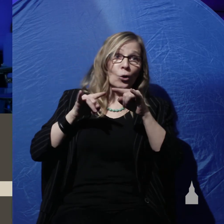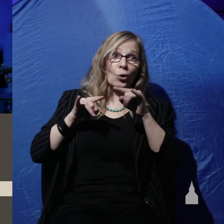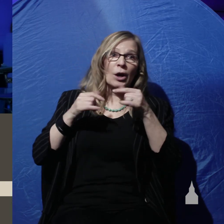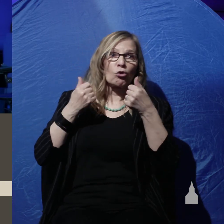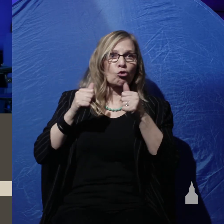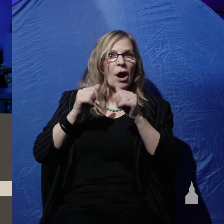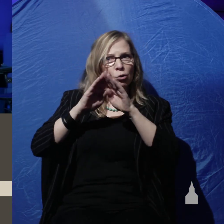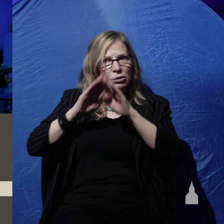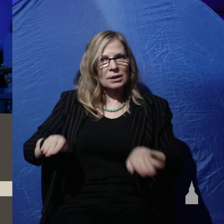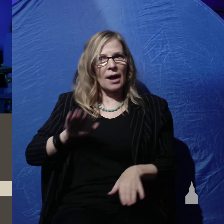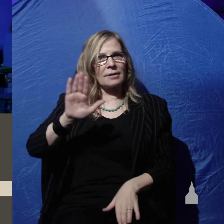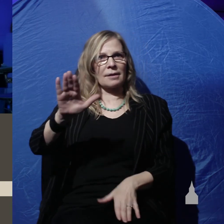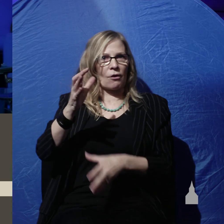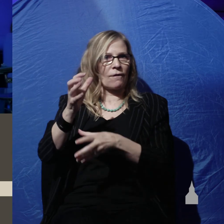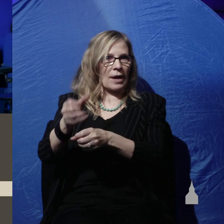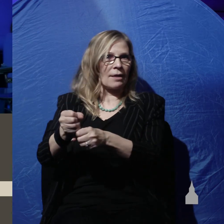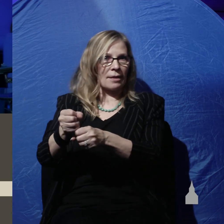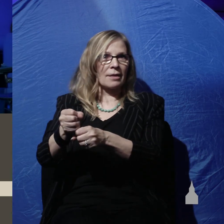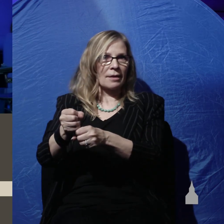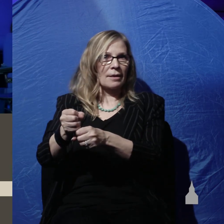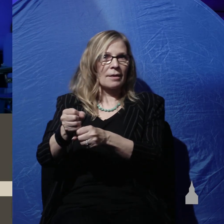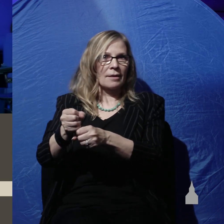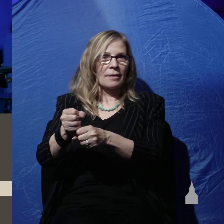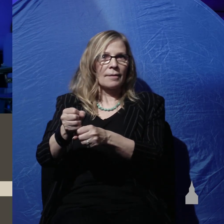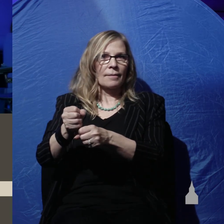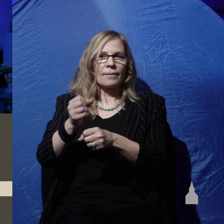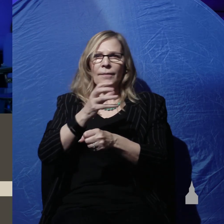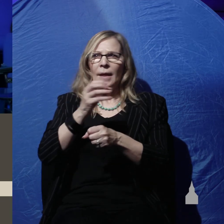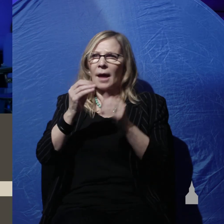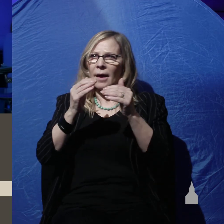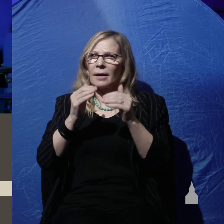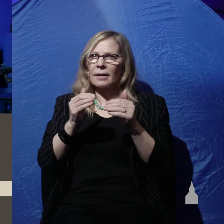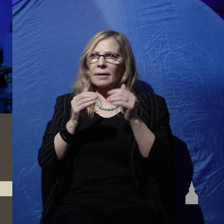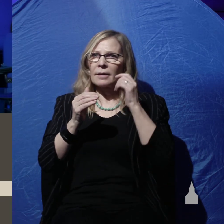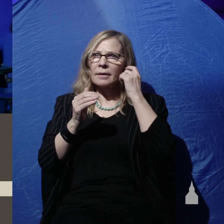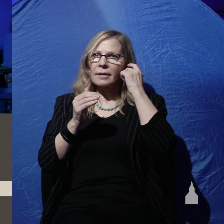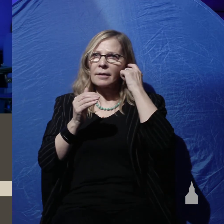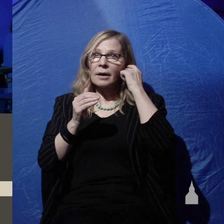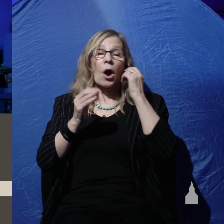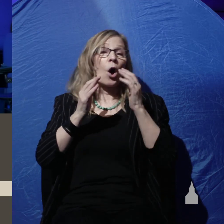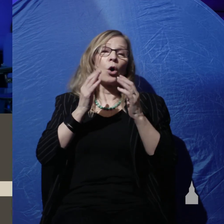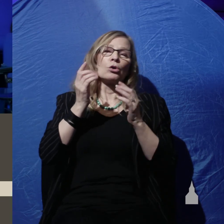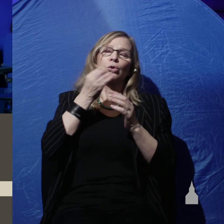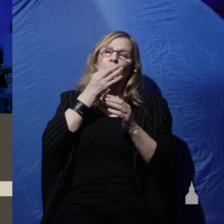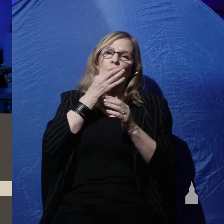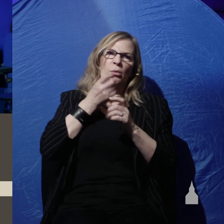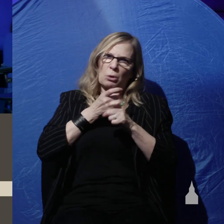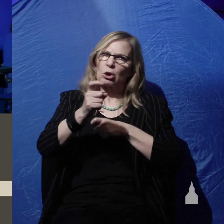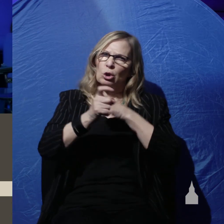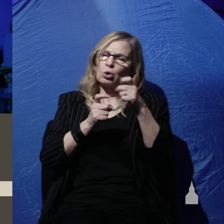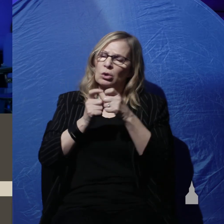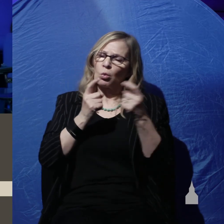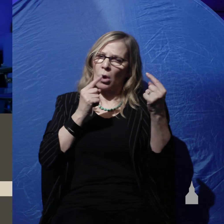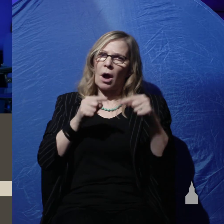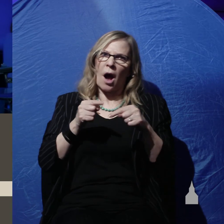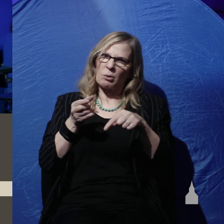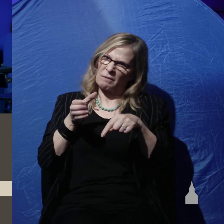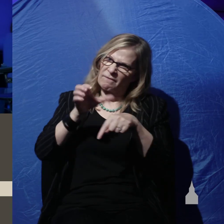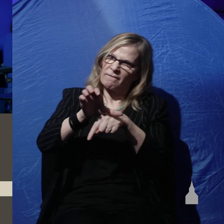their faith and I believe days of persecution will come to use force to get them to reject the